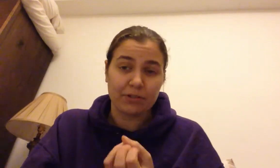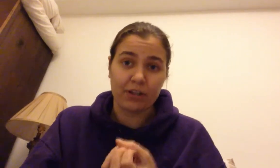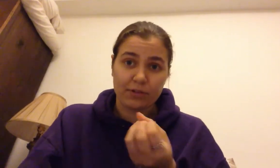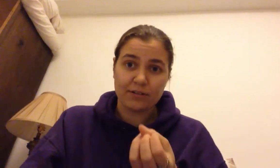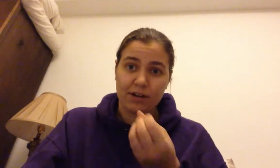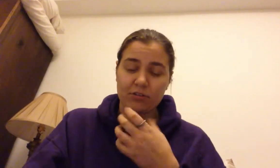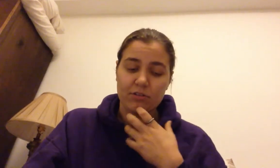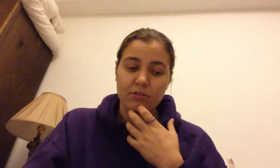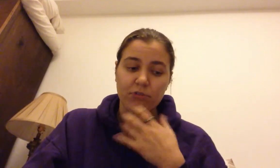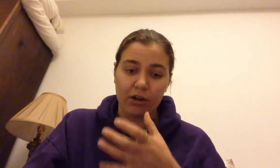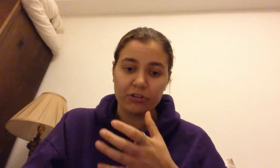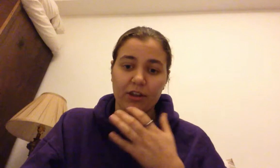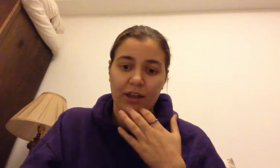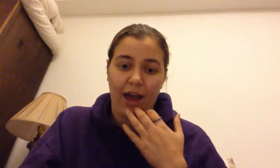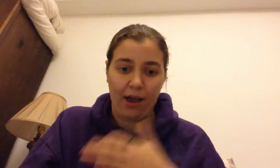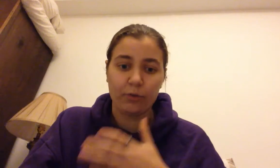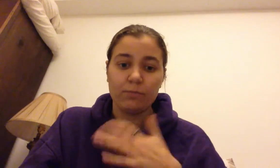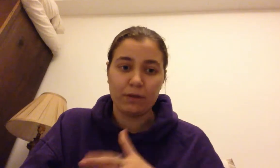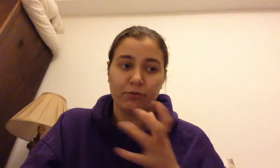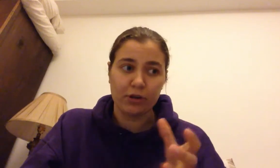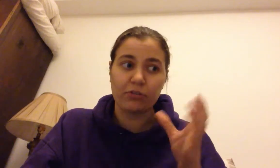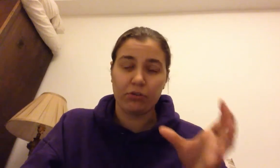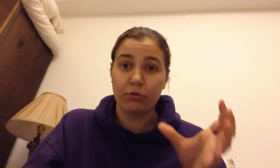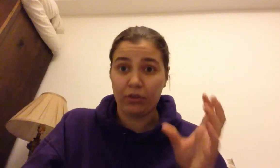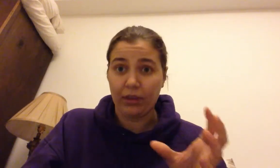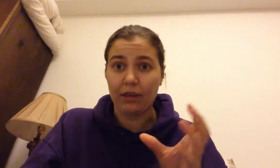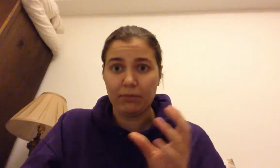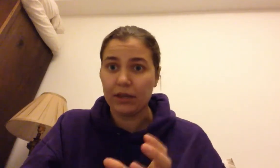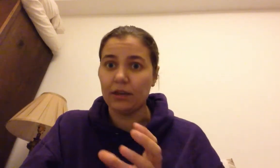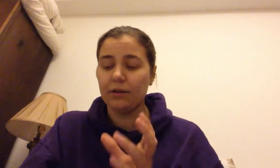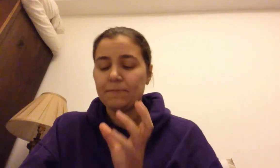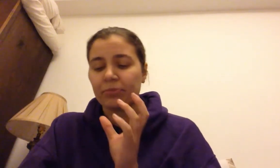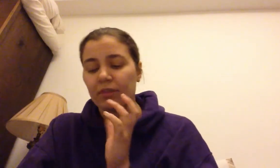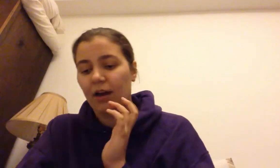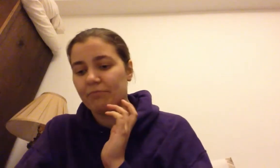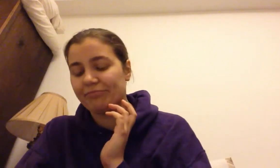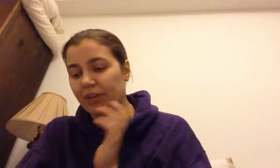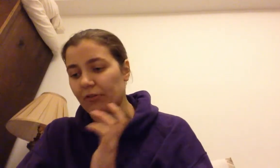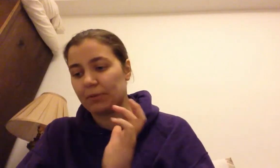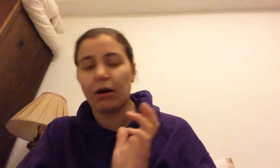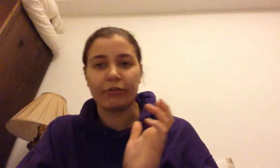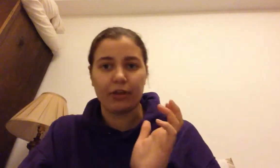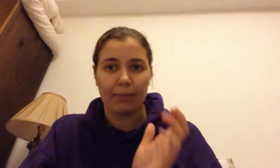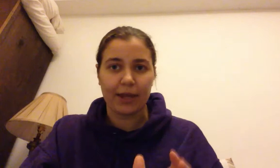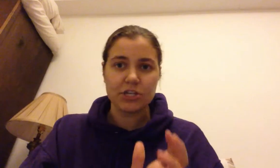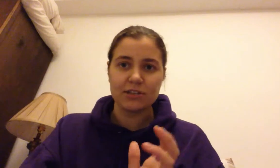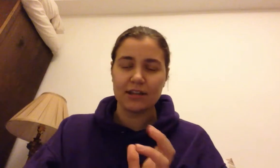reason, right? Just knowledge that like I would be forced to see immediate, um, government policy applications and have